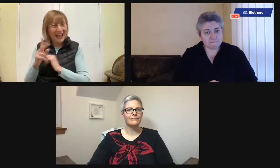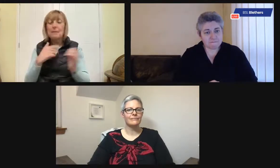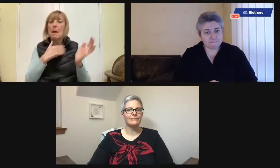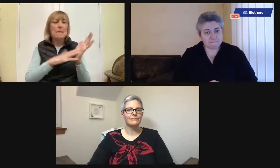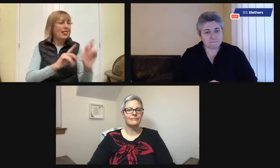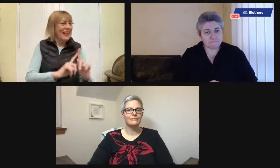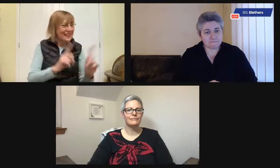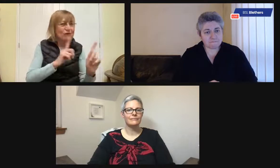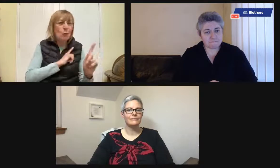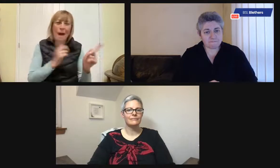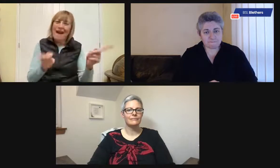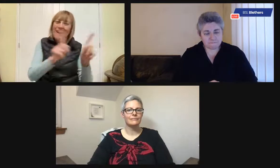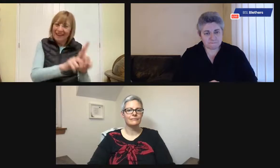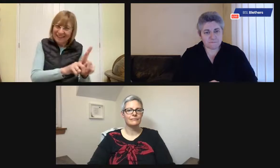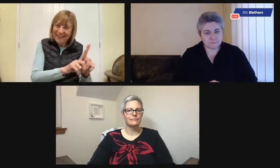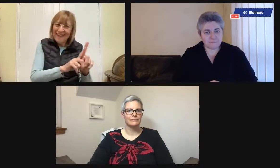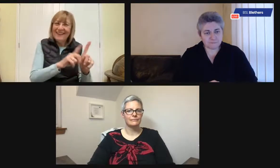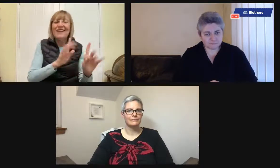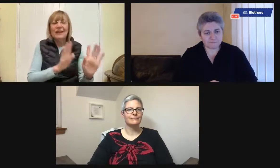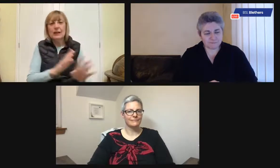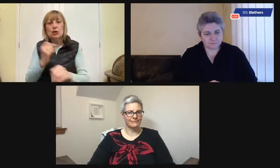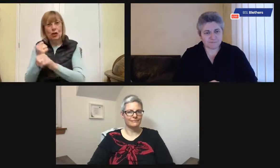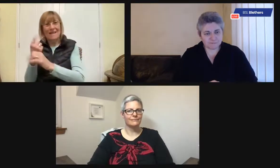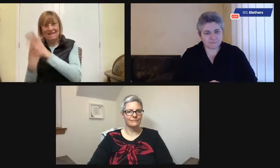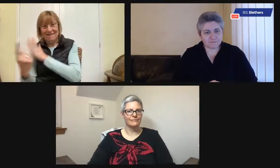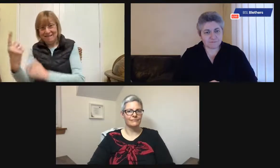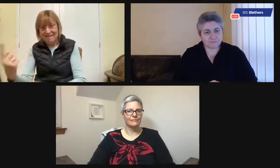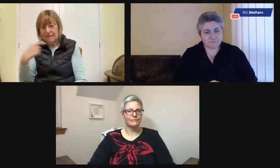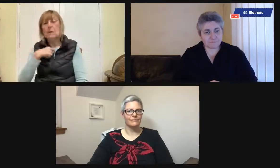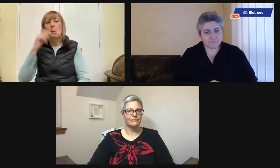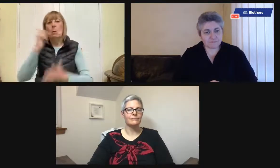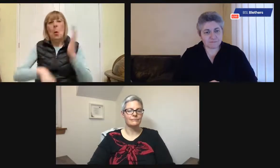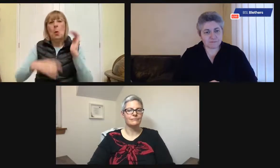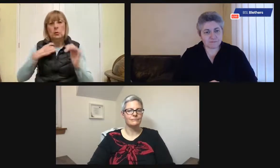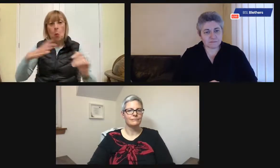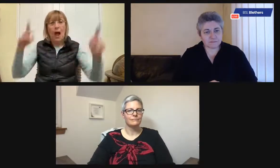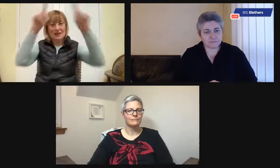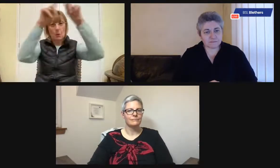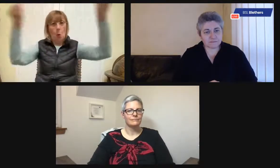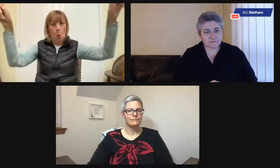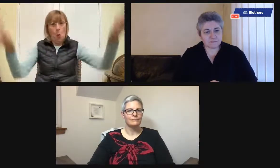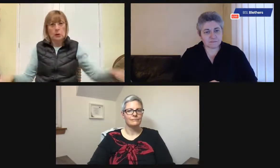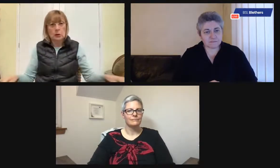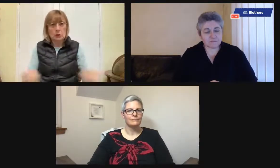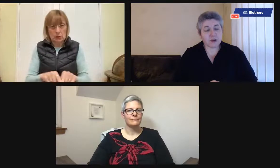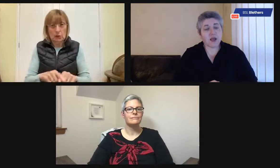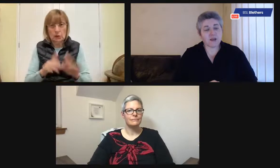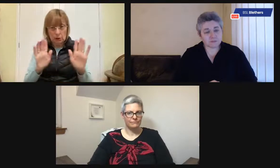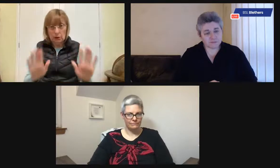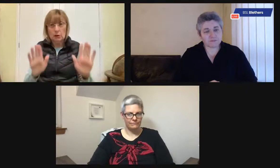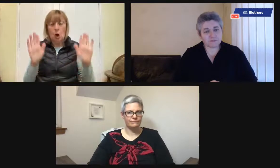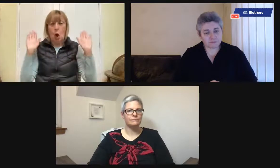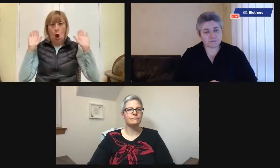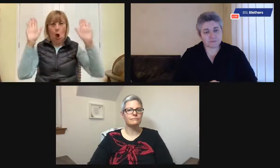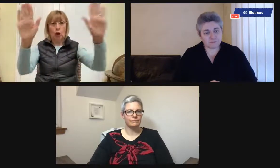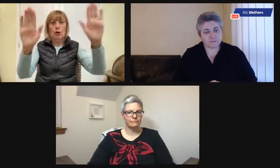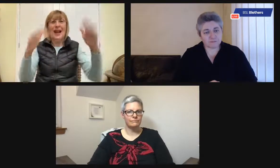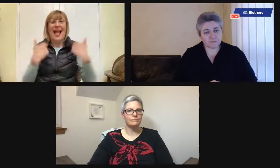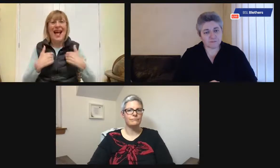Well, with Jeff, again, my mother was very different because, again, Jeff was with her. But when Jeff was on his own, we had a whiteboard